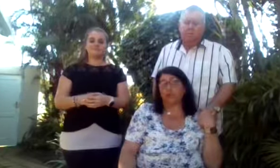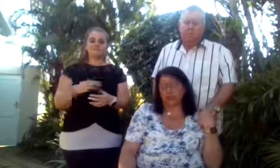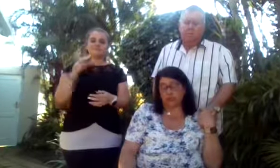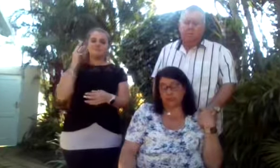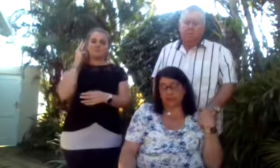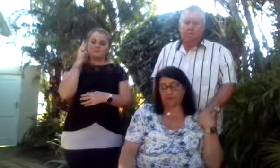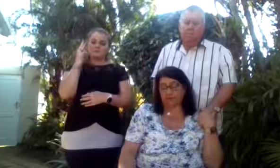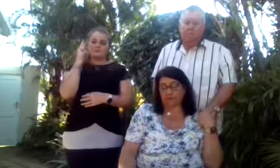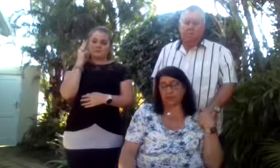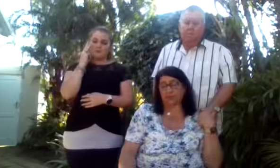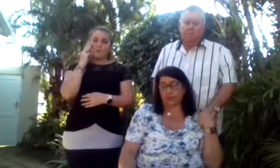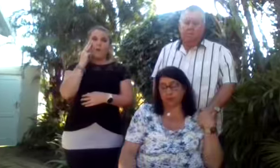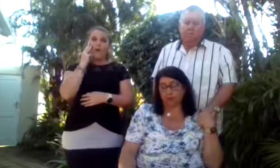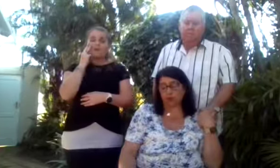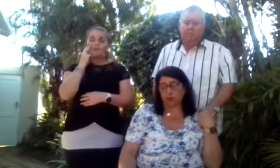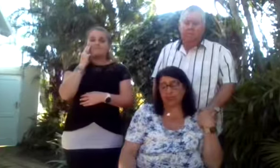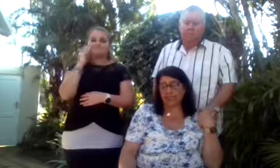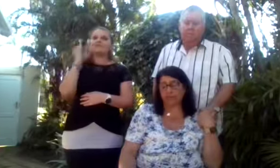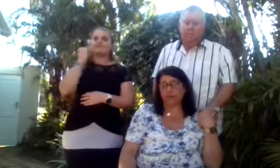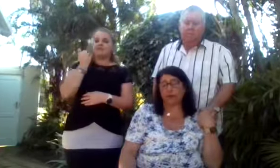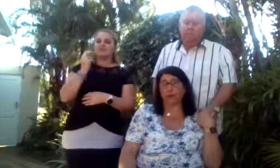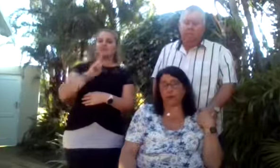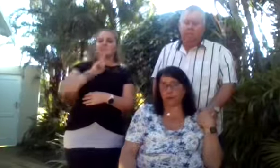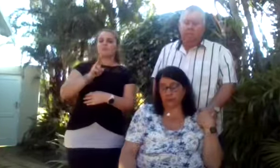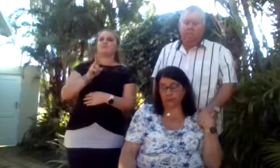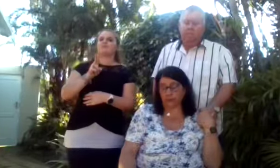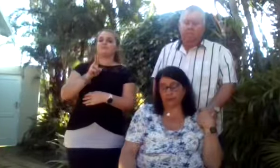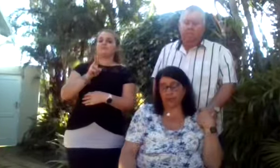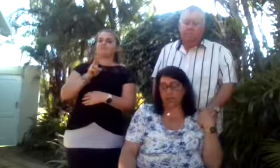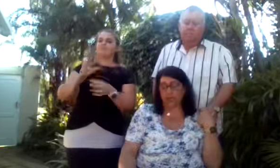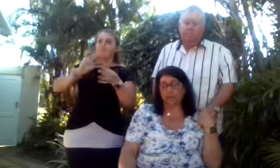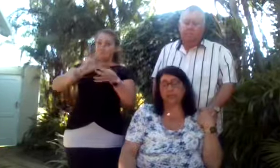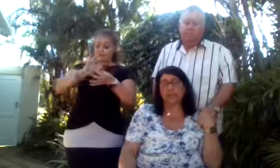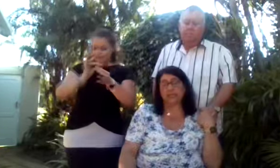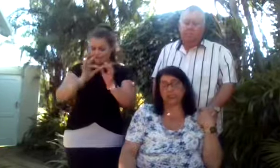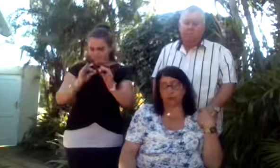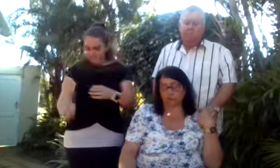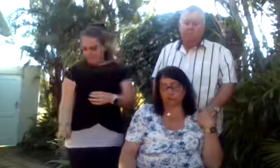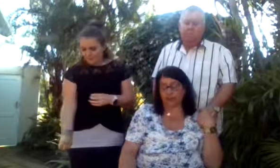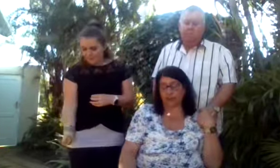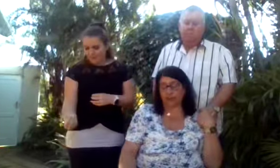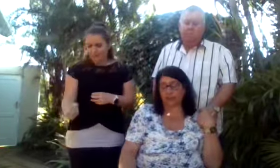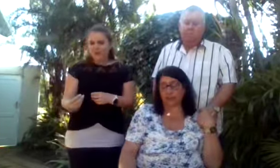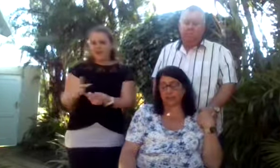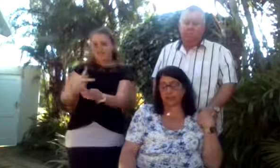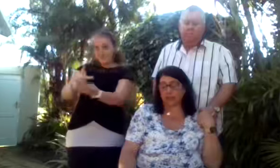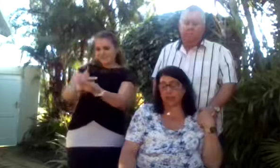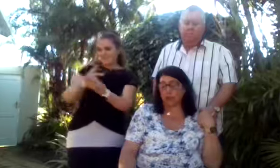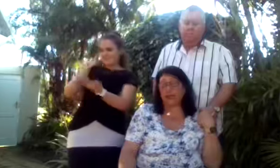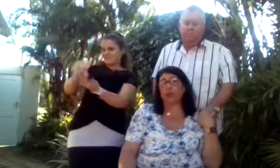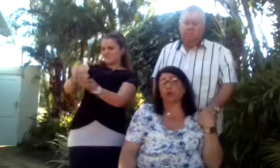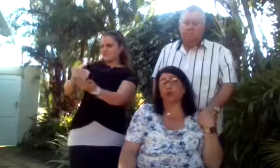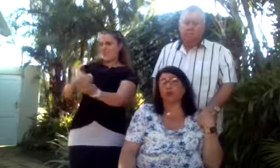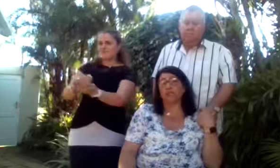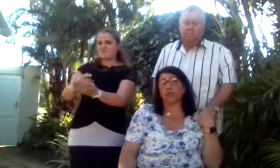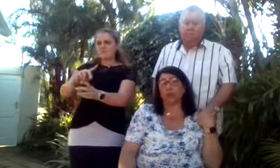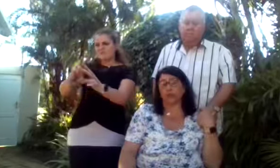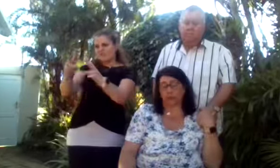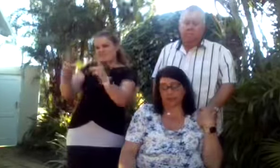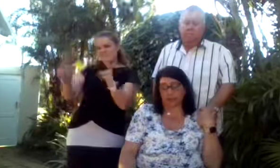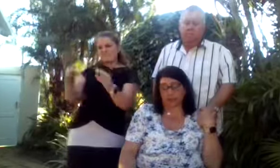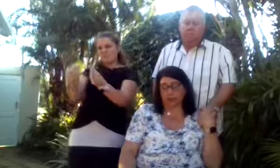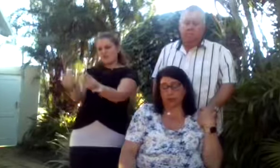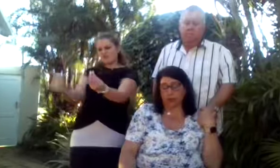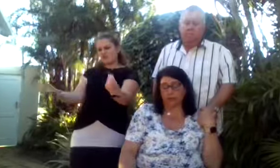Warren was Jessica's voice, translating for her when they were little, and protecting her from other kids, who may not have been as